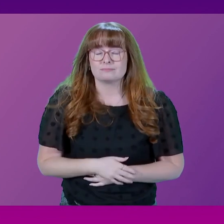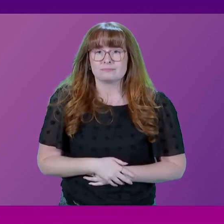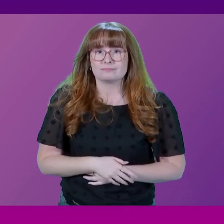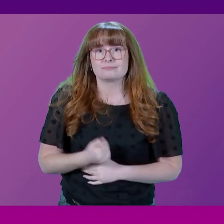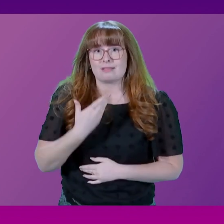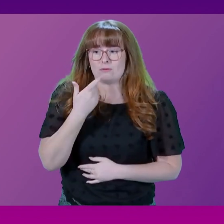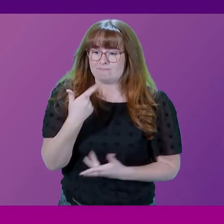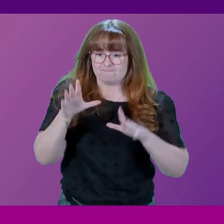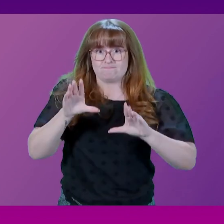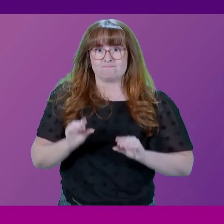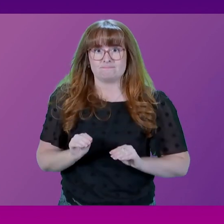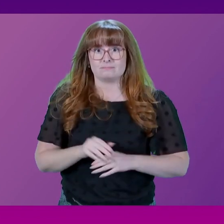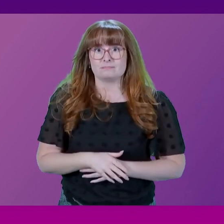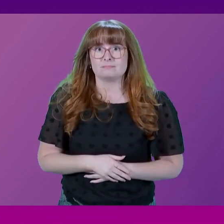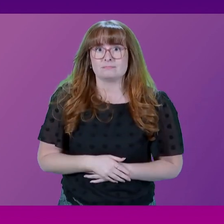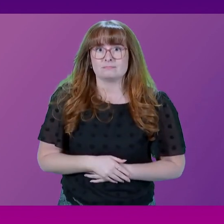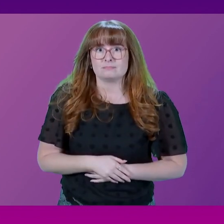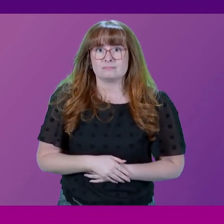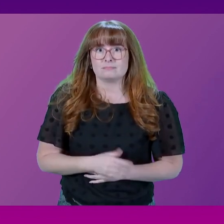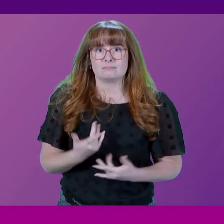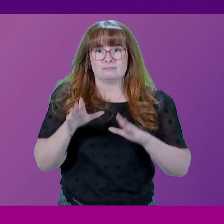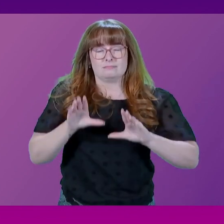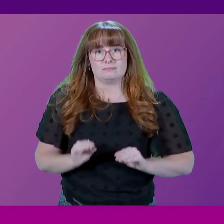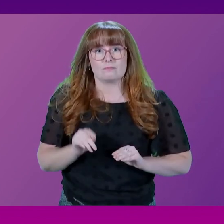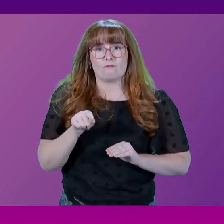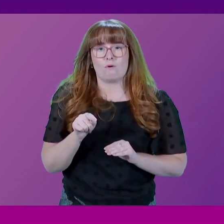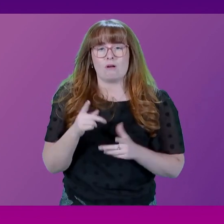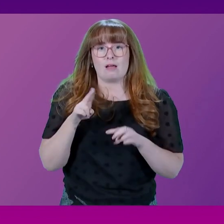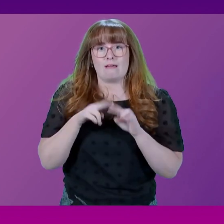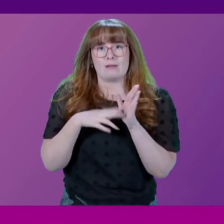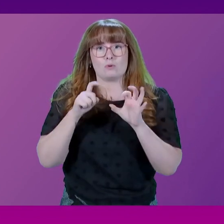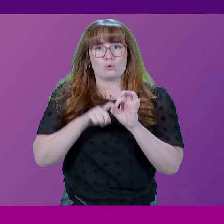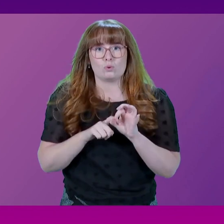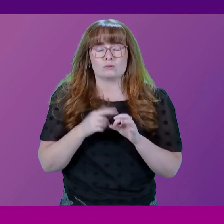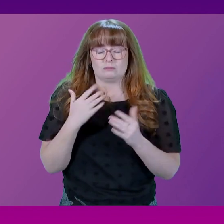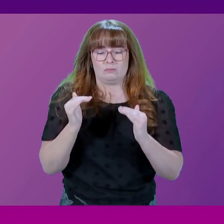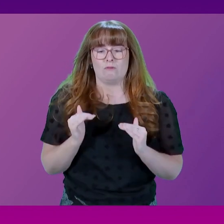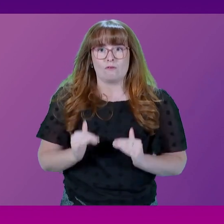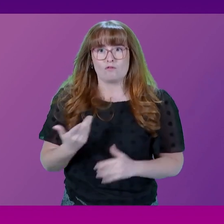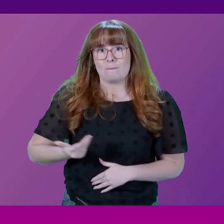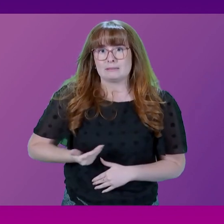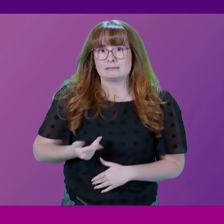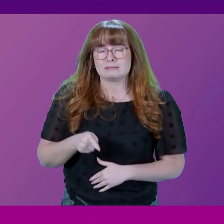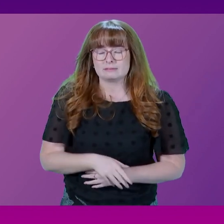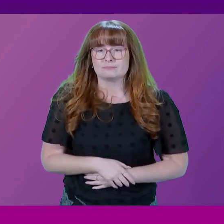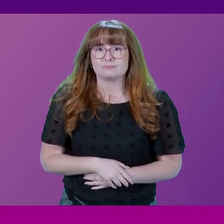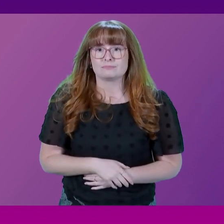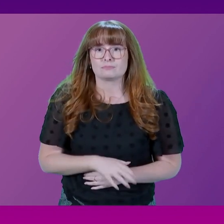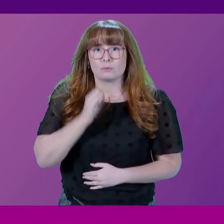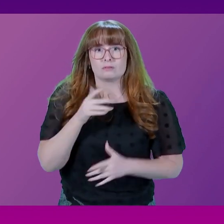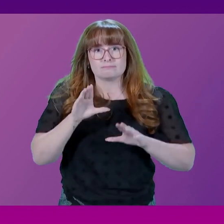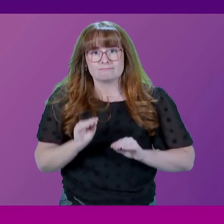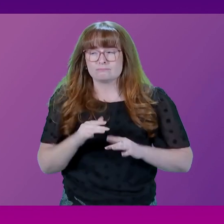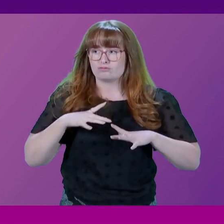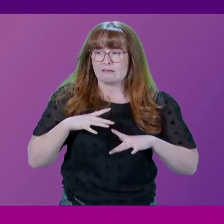Thank you. That concludes First Minister's questions. The next item of business is a Member's Business Debate in the name of Gillian Mackay. And there will be a short